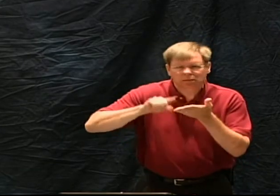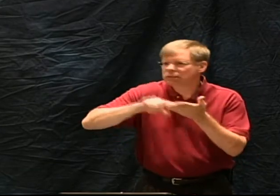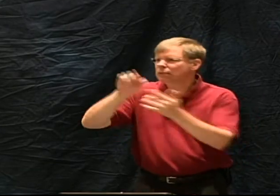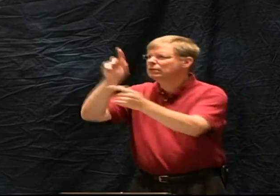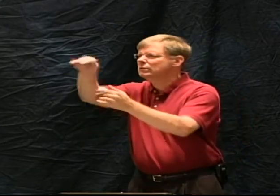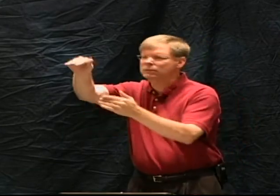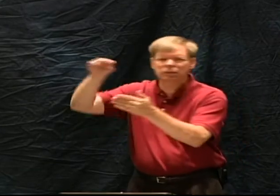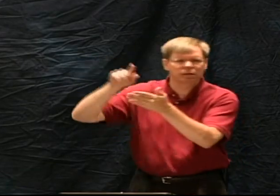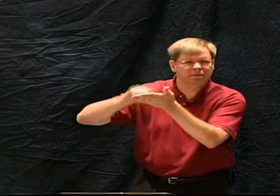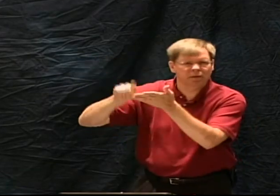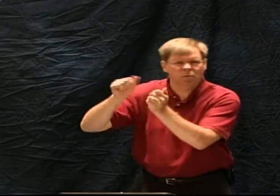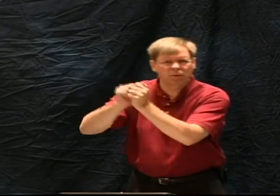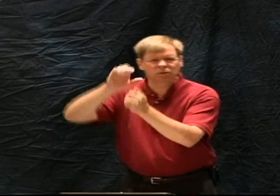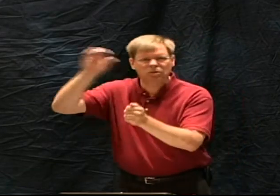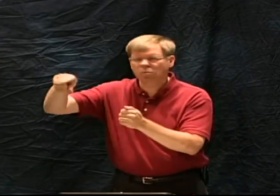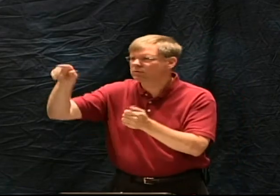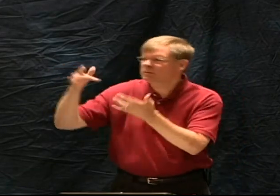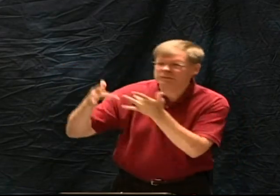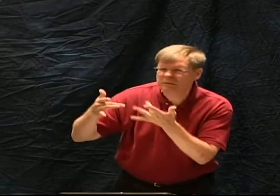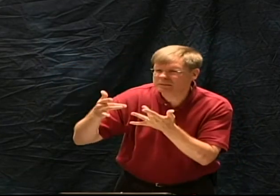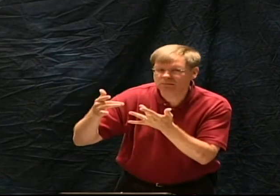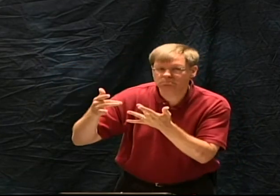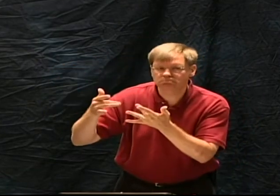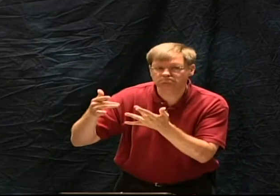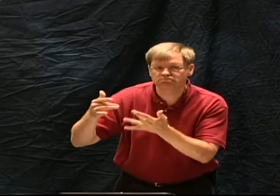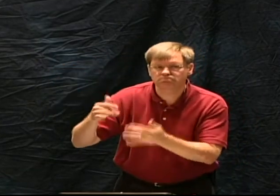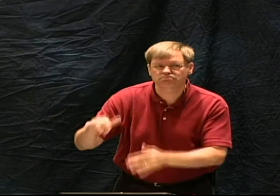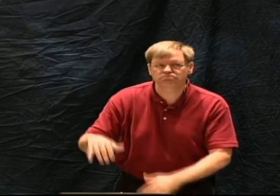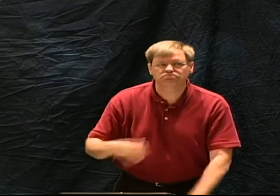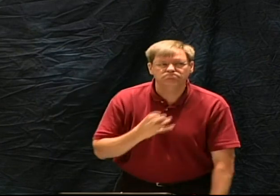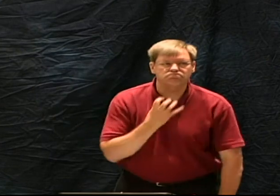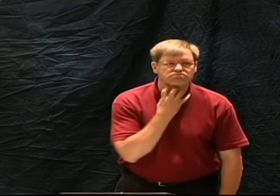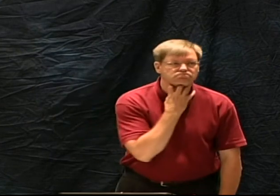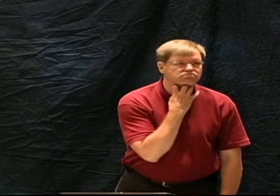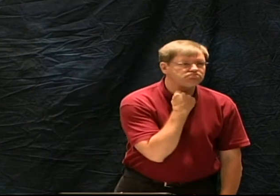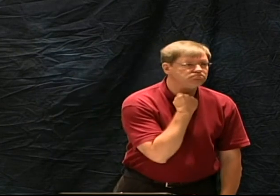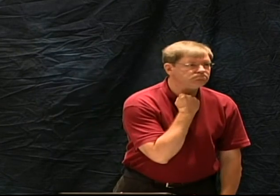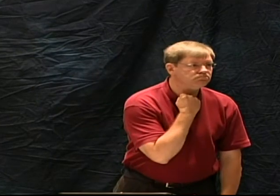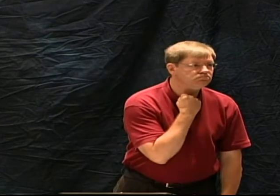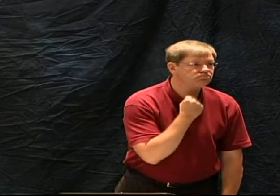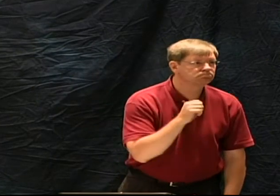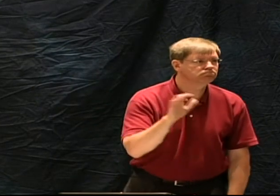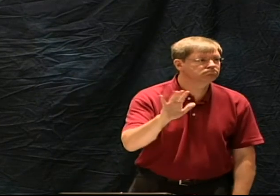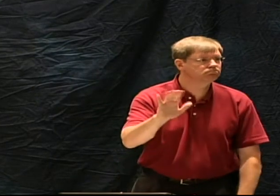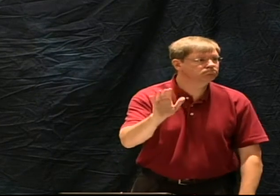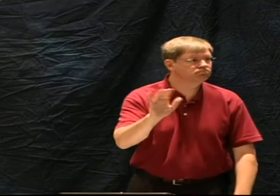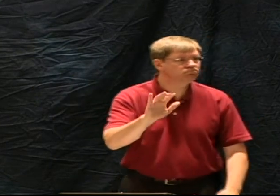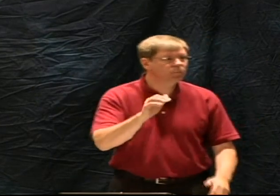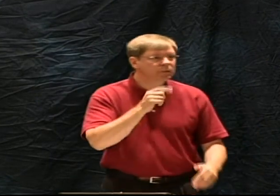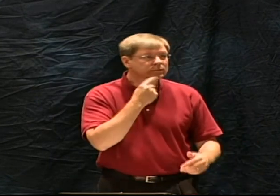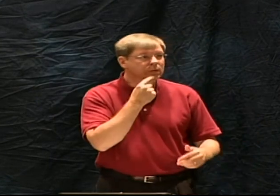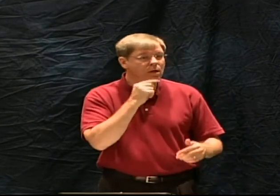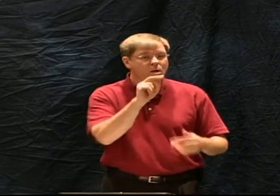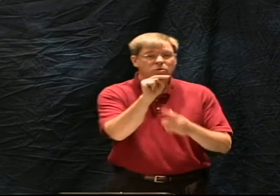So they looked into the situation, contacted the original company in Chicago that had said that the note was good.